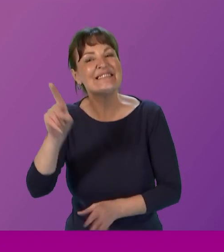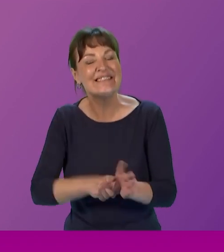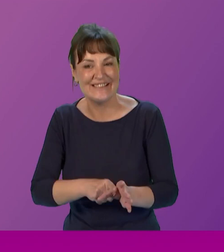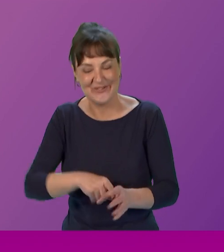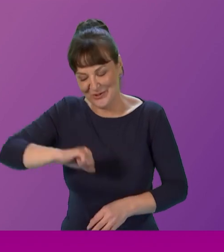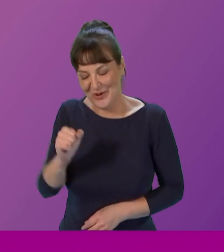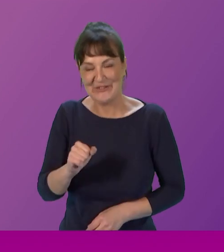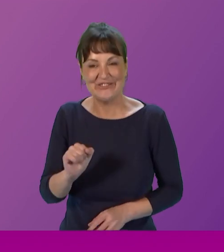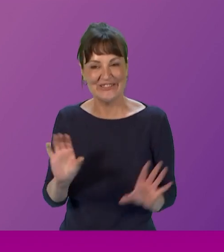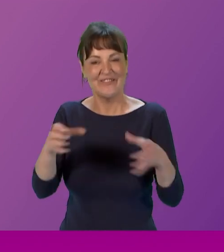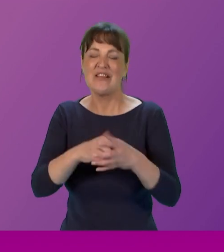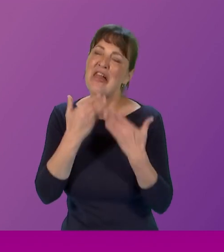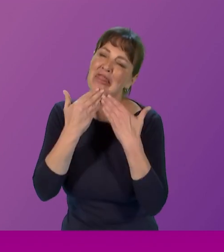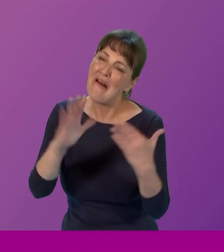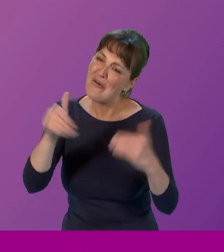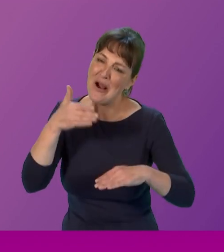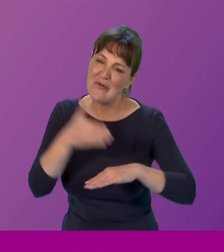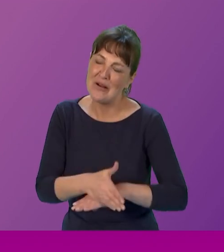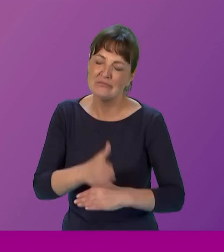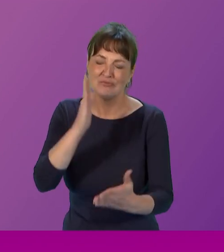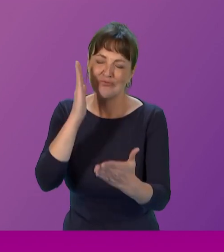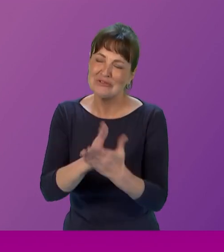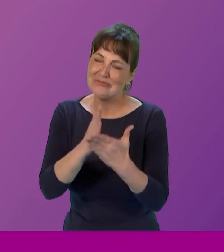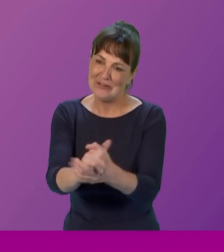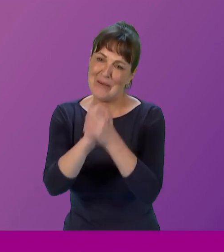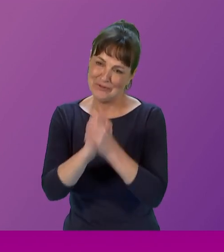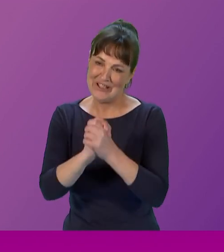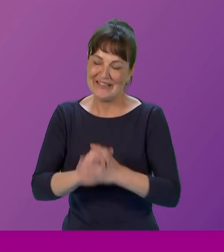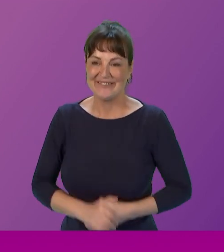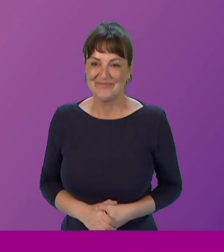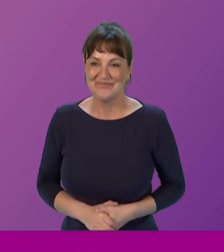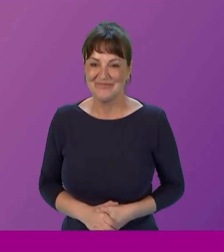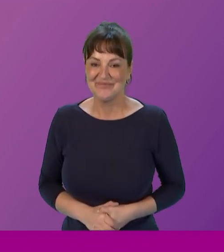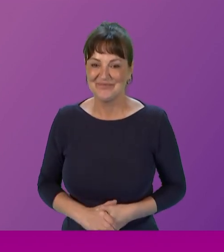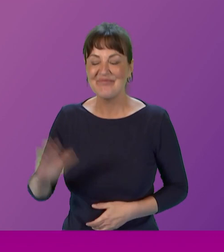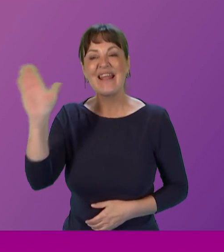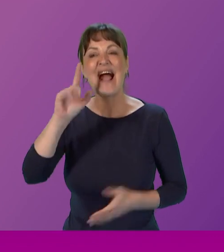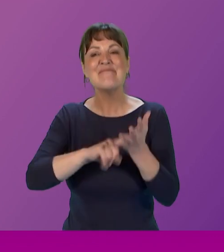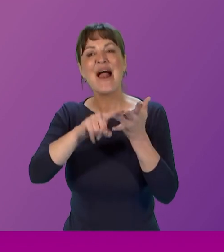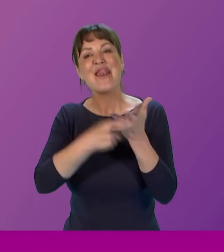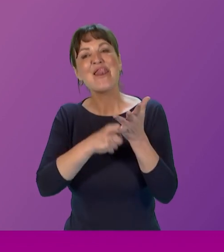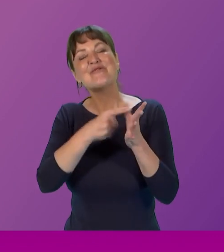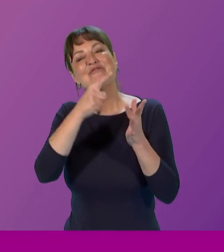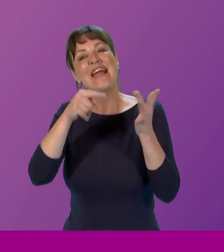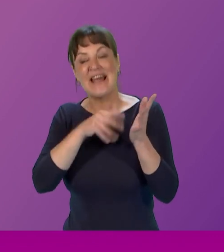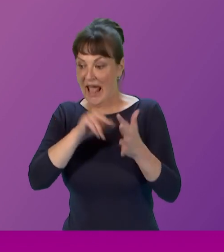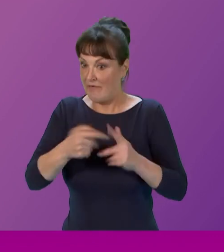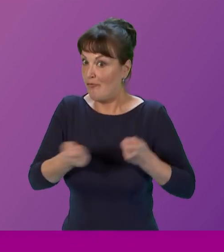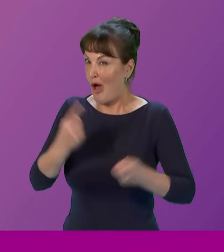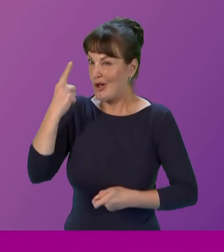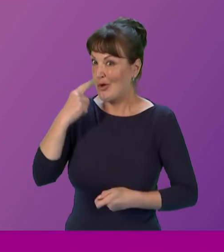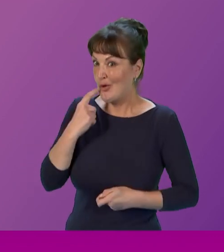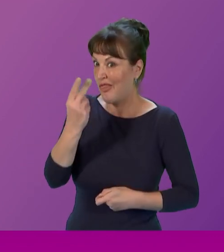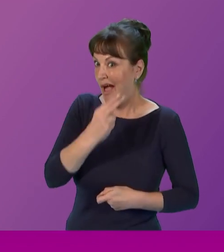convention and thanks for all the work you do it's really really appreciated i'm lorraine and i have run youth arts development projects at skye